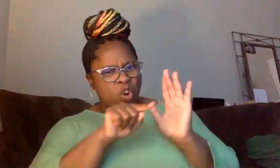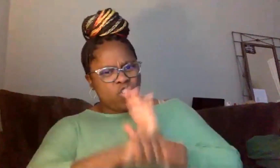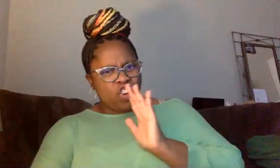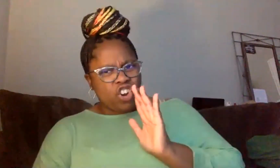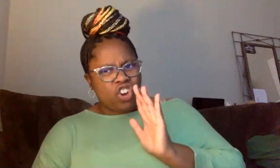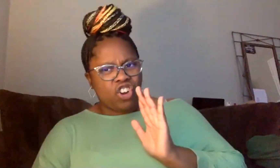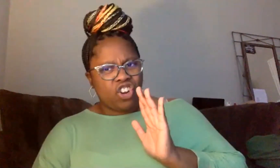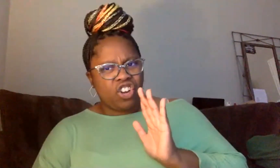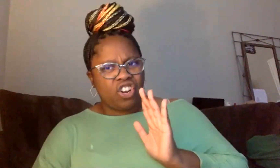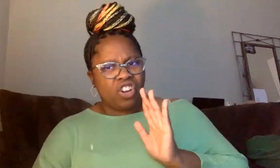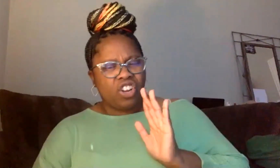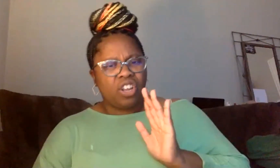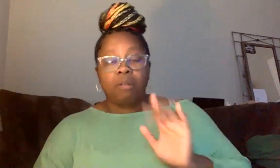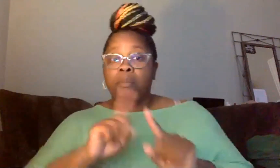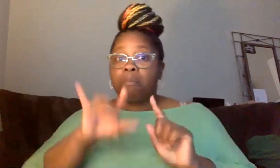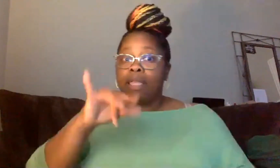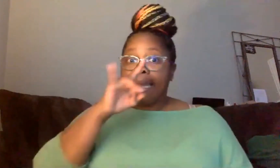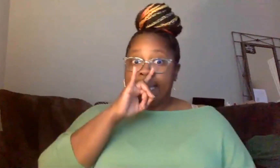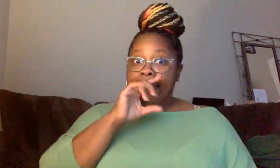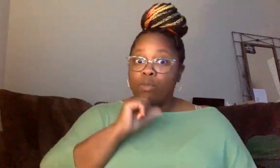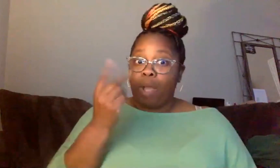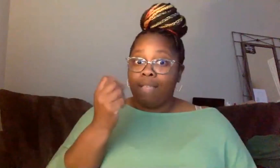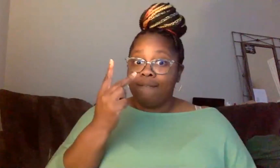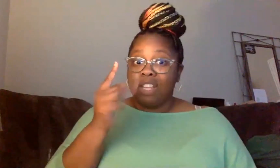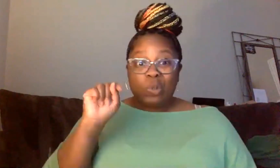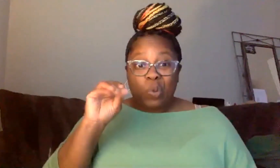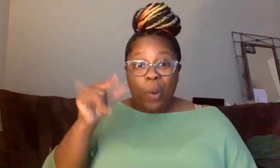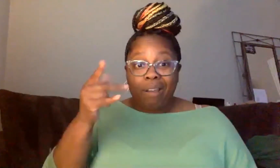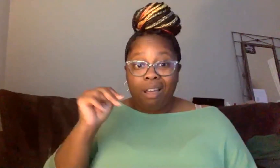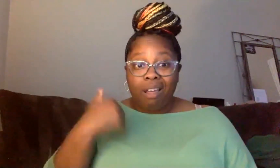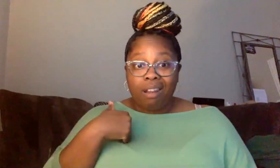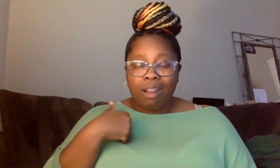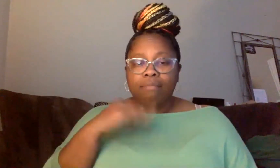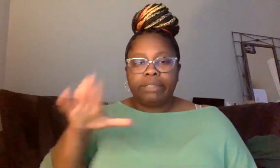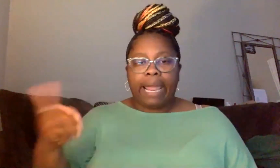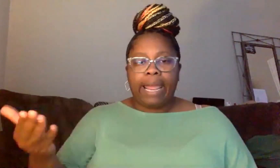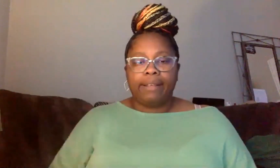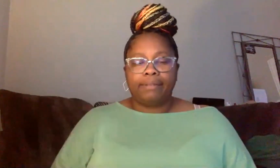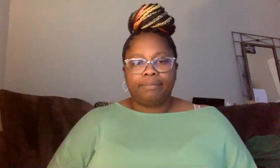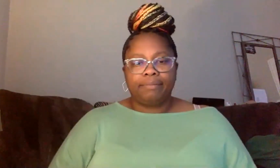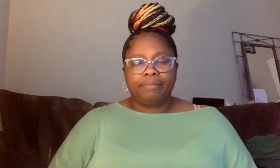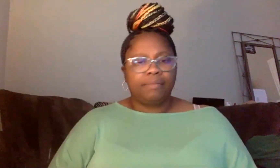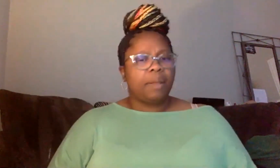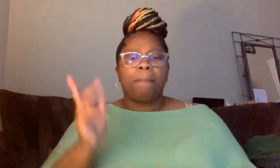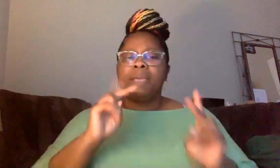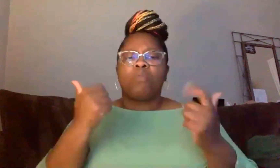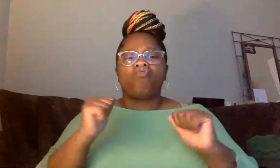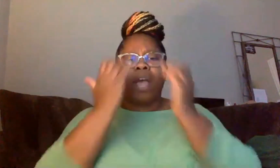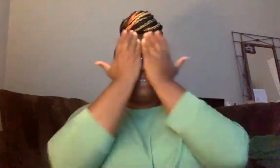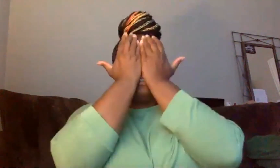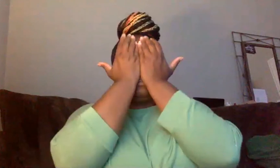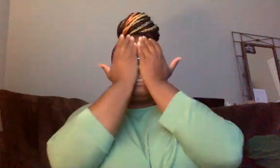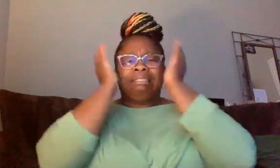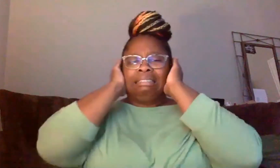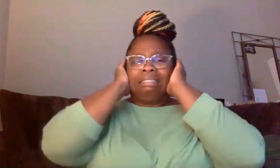old gun, where's he at? He's laying in the dirt, correct? So it's like these are the things that people are trying to block out because of their privilege,